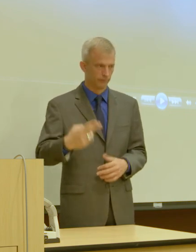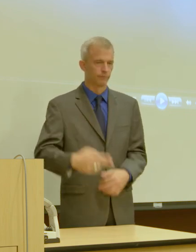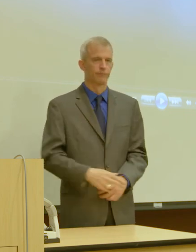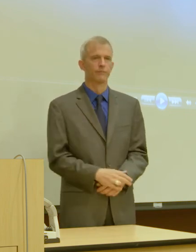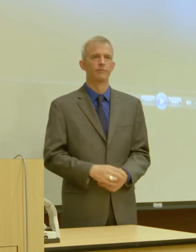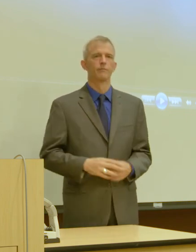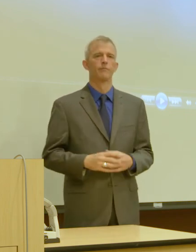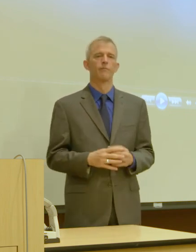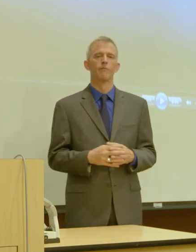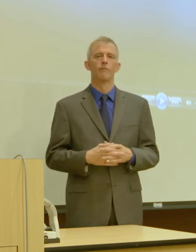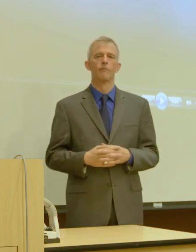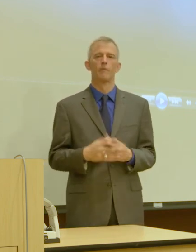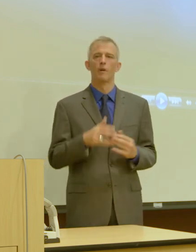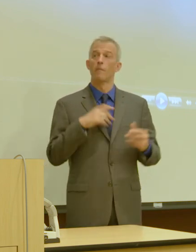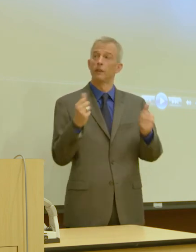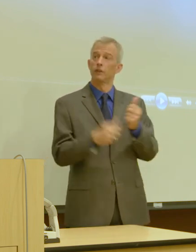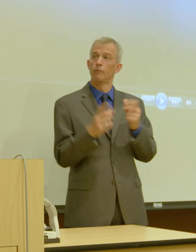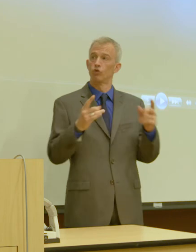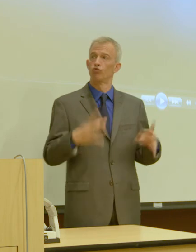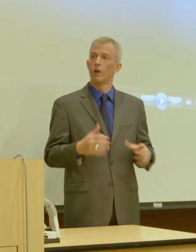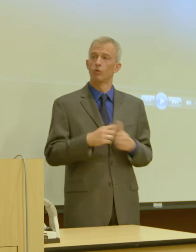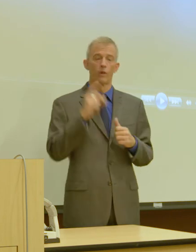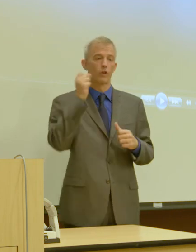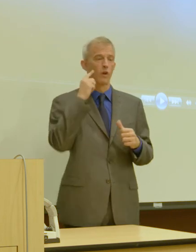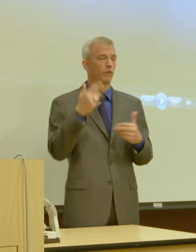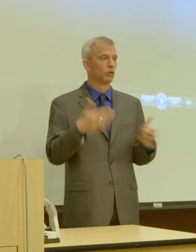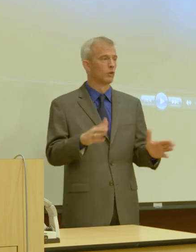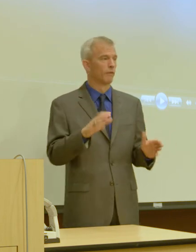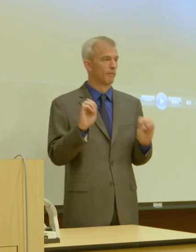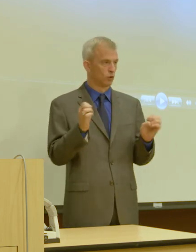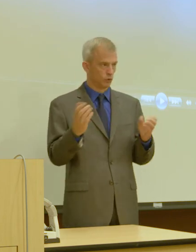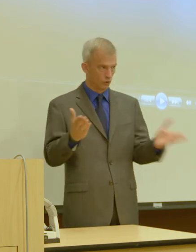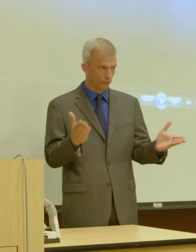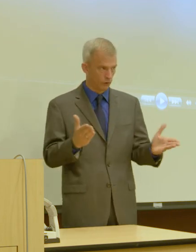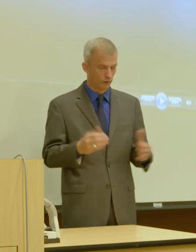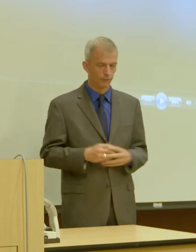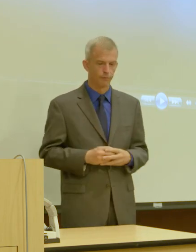-I-C-H. I'm a deputy director with the Governor's Office of Emergency Services.